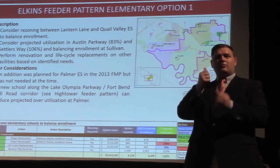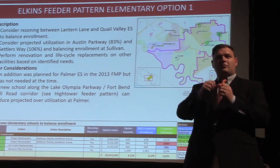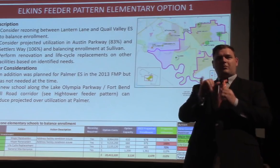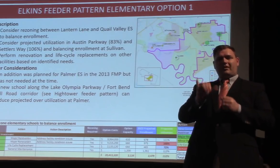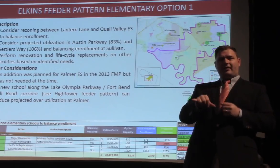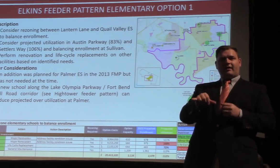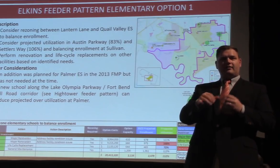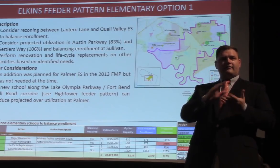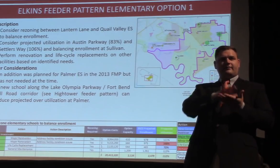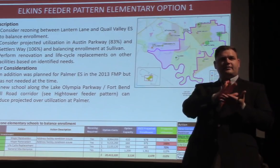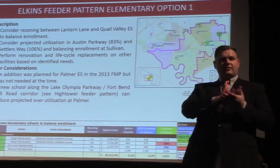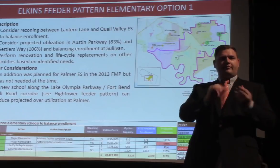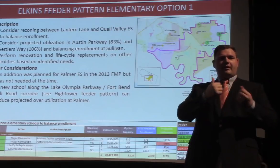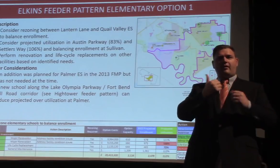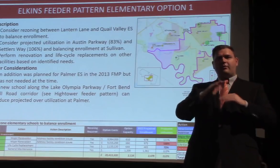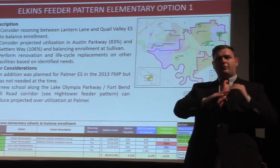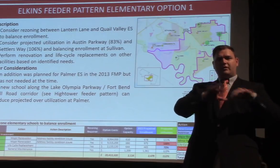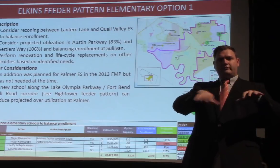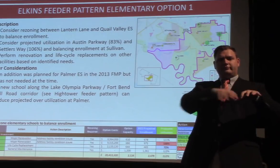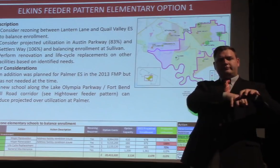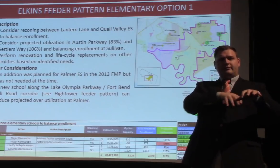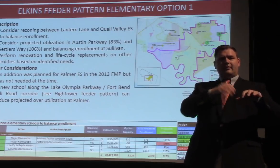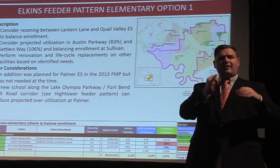additions on them and those utilizations may be lower.